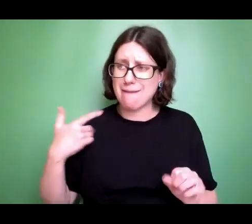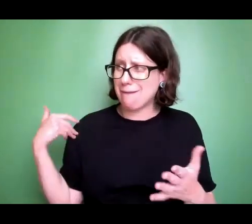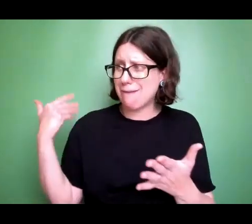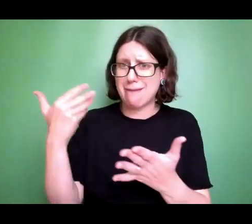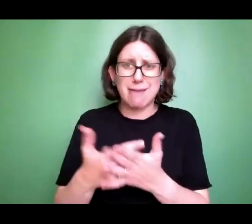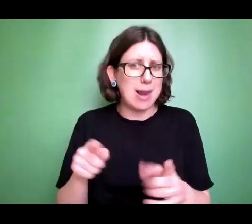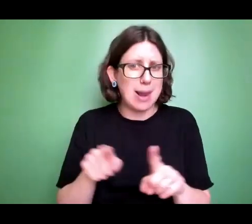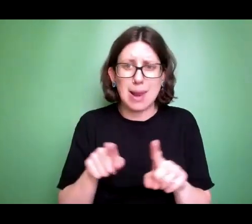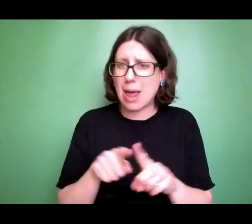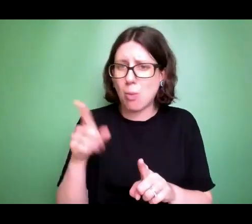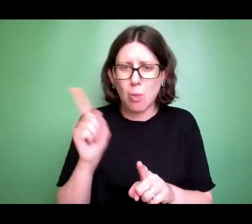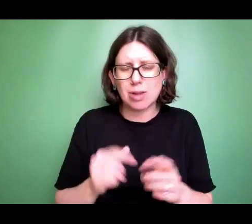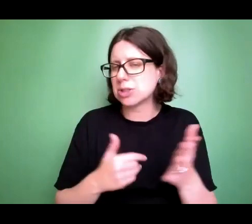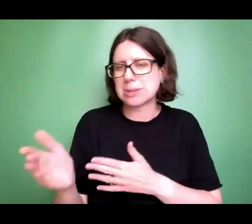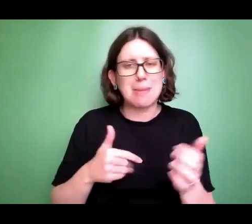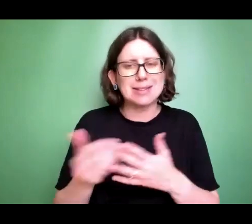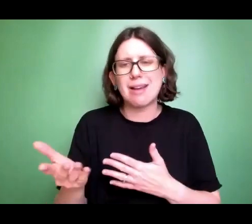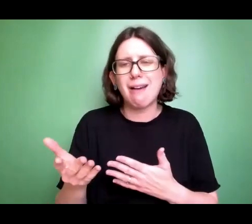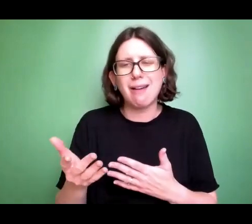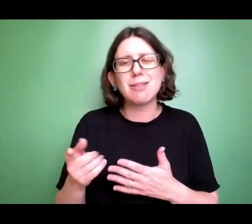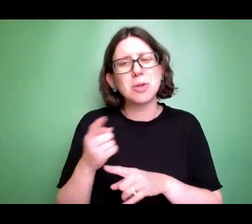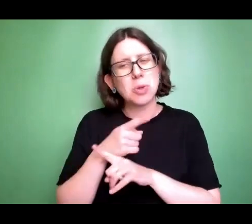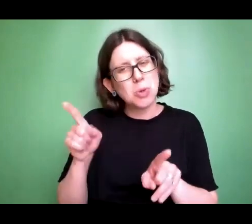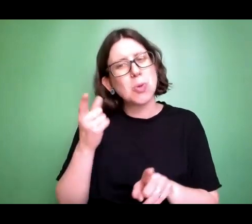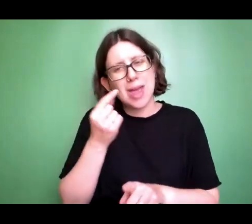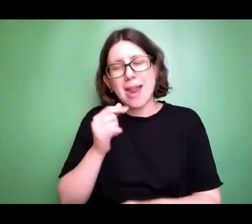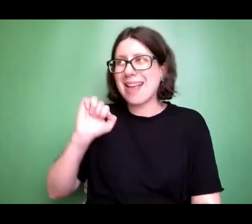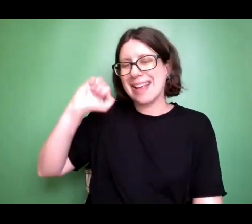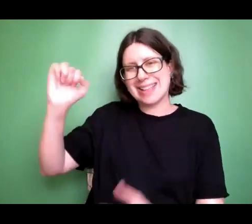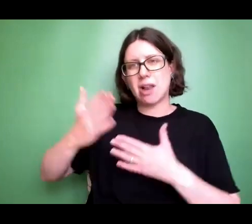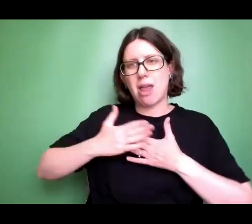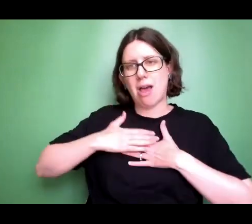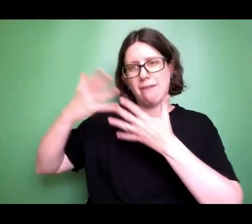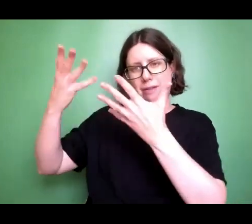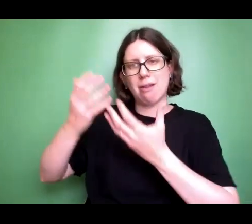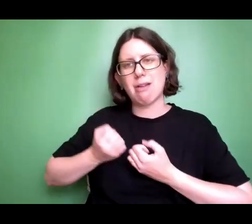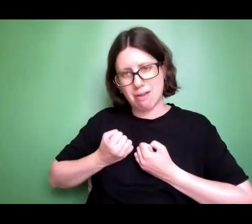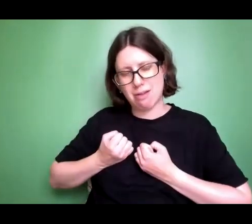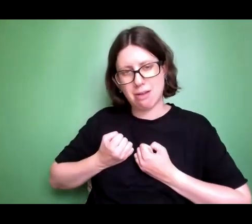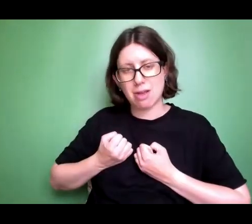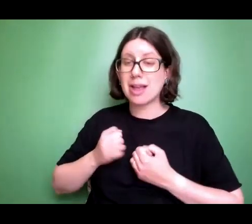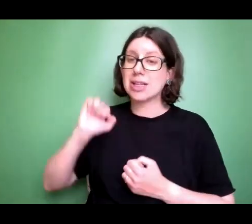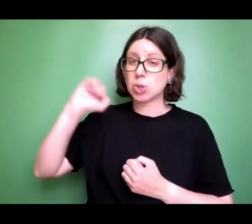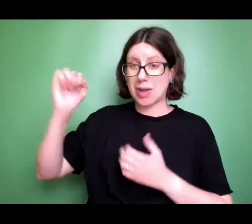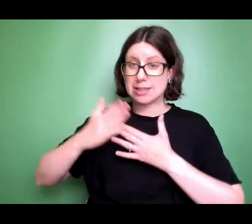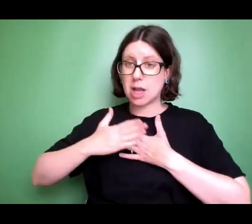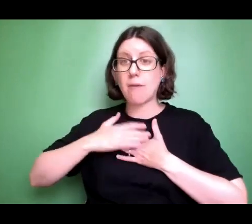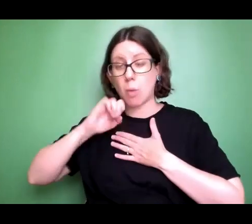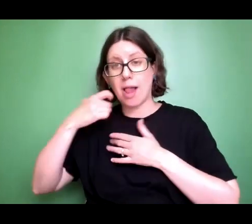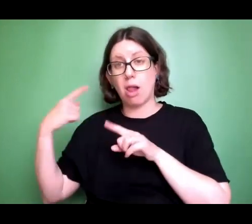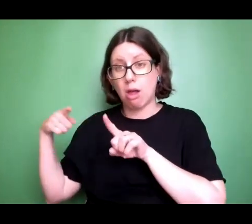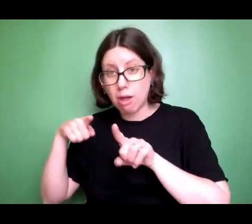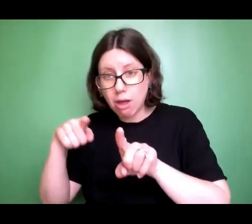his love, his kind of love that pursues you, his kind of love that pardons,